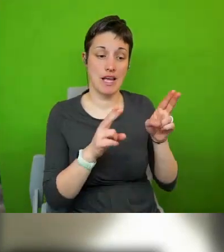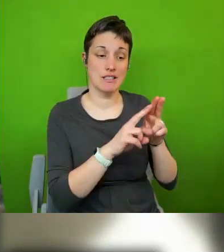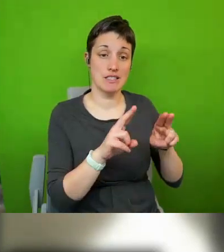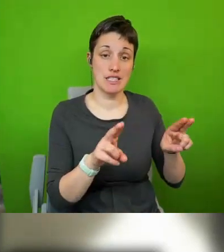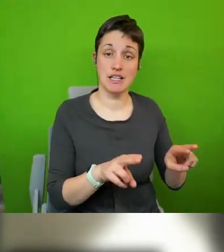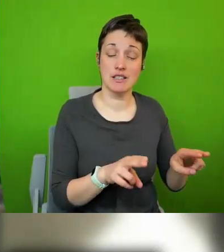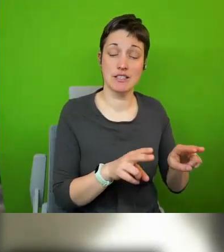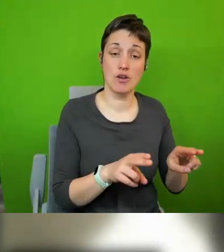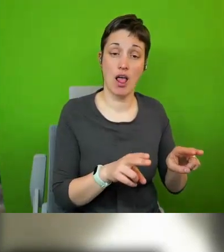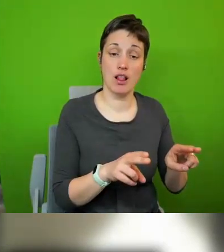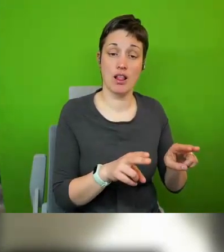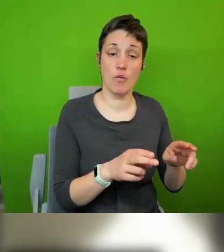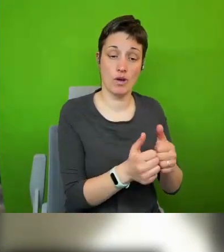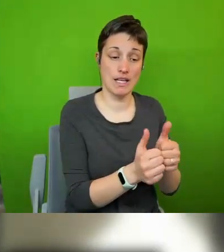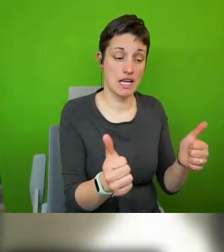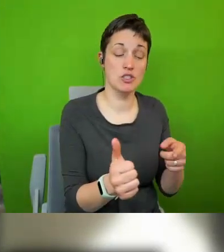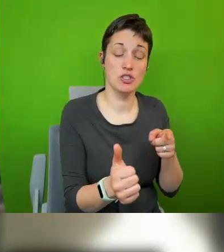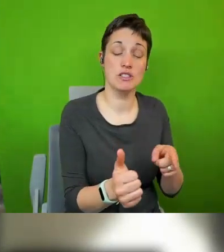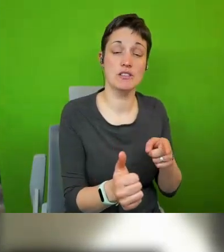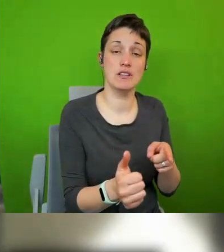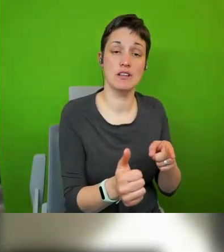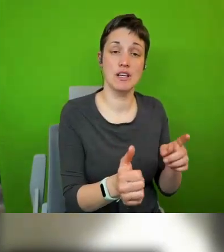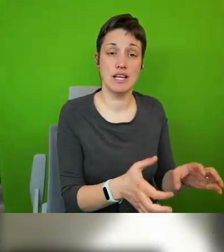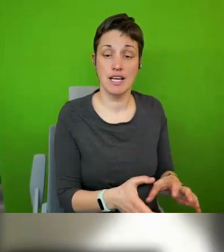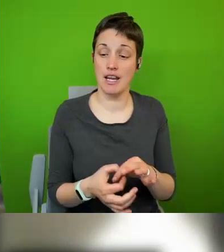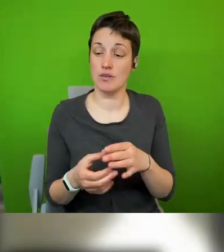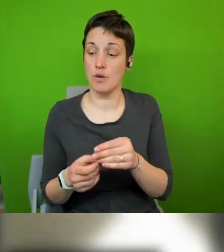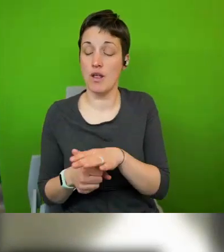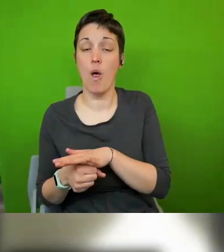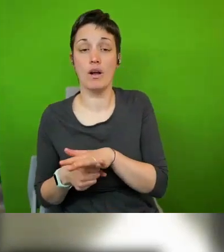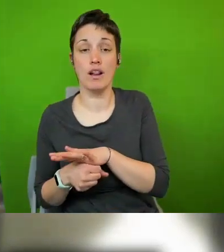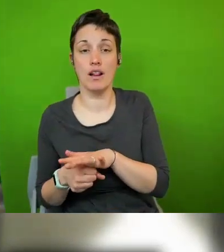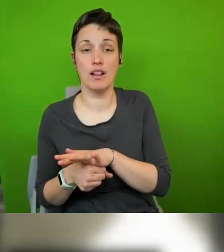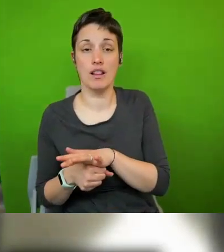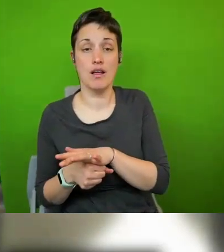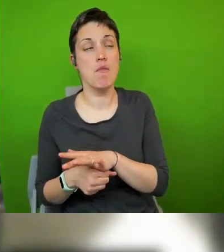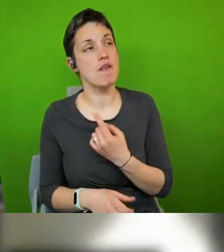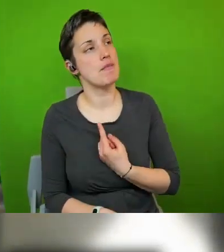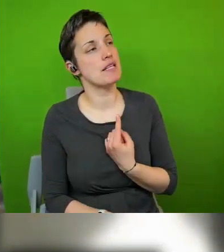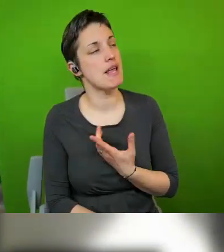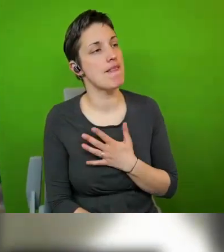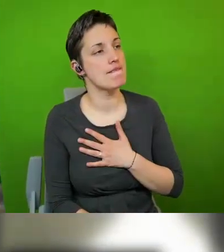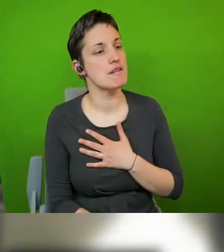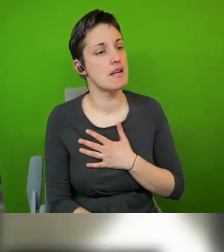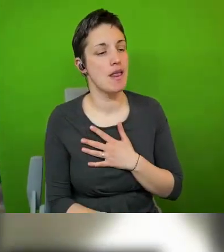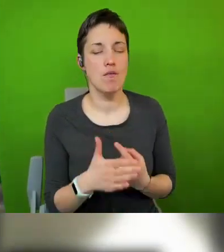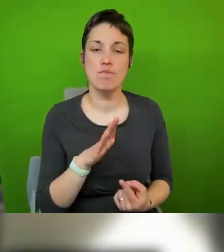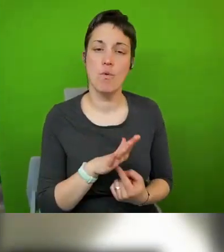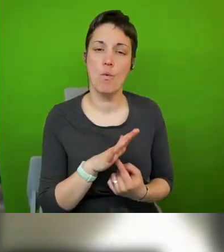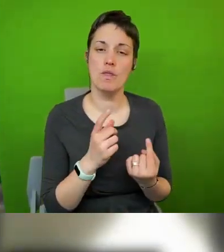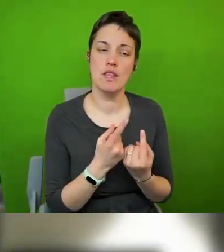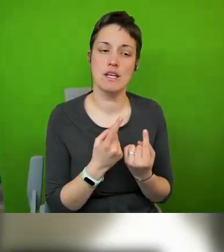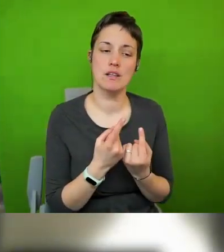organizations as organizations connect with the local but to me the more important thing would be the next step in which